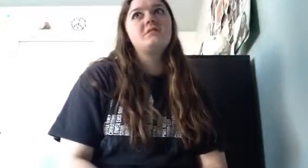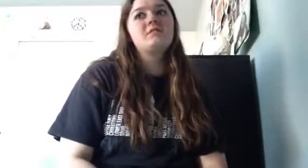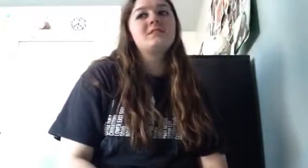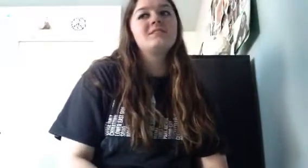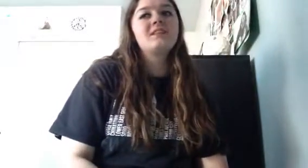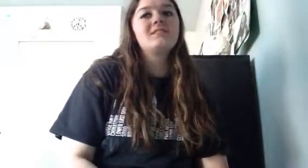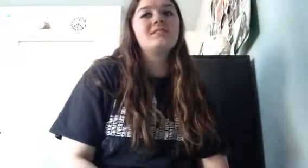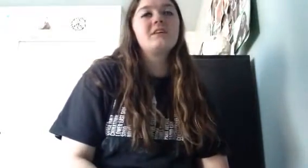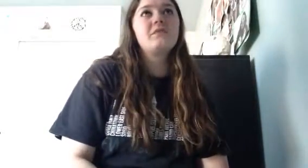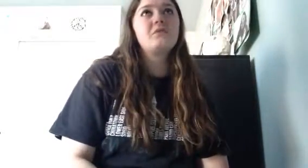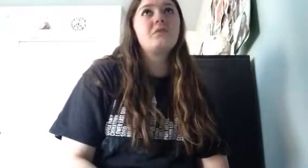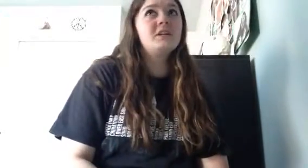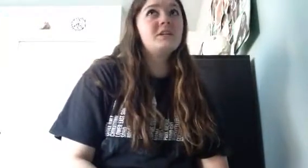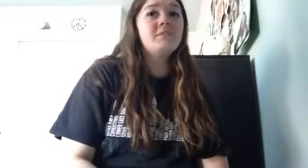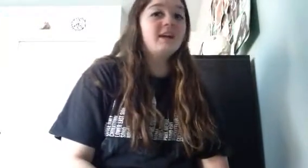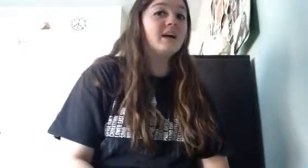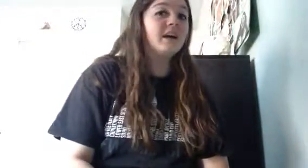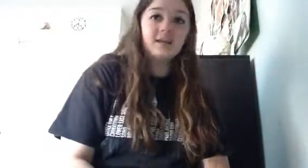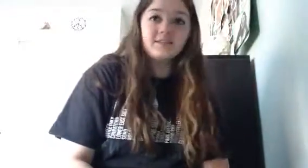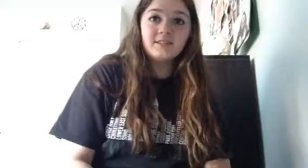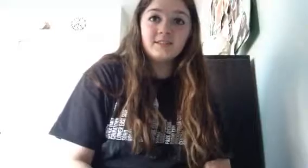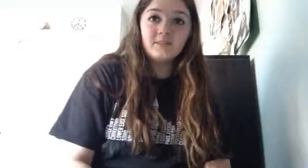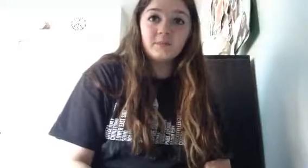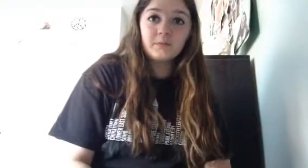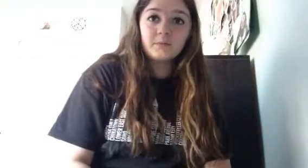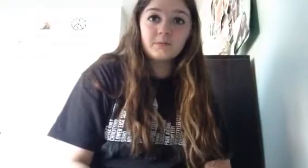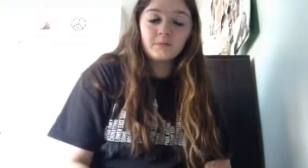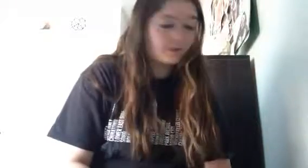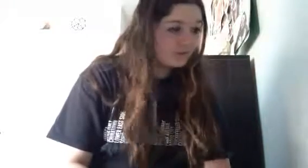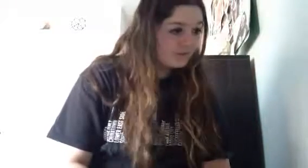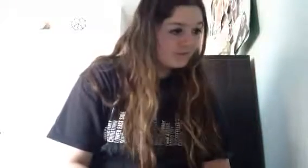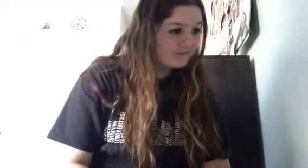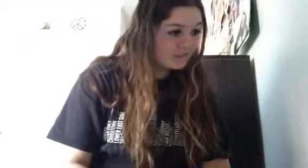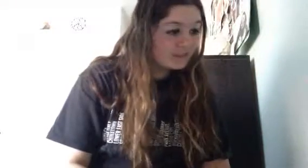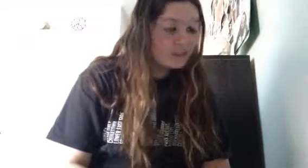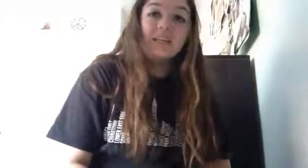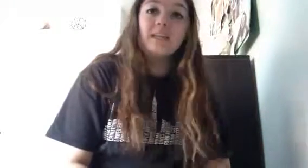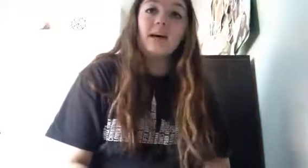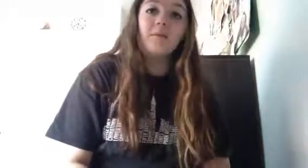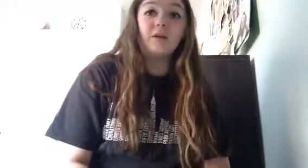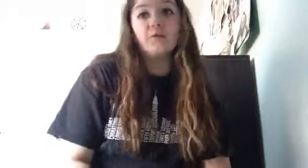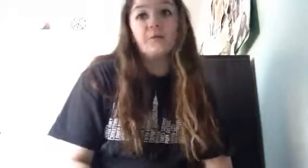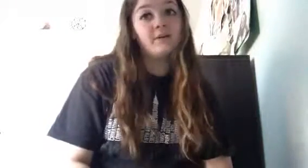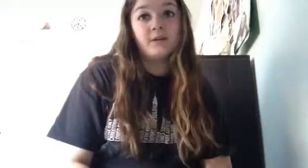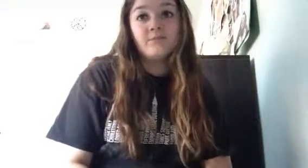that just kind of doesn't give you a right to be an ass to other people so i mean i knew they were playing around